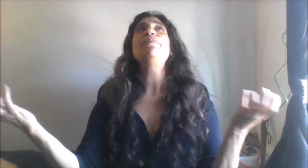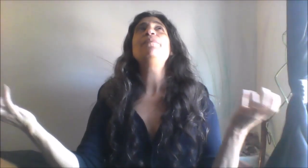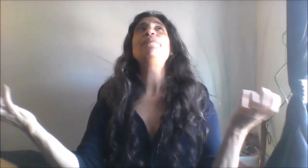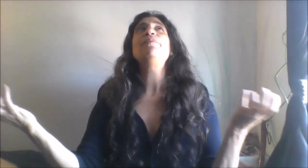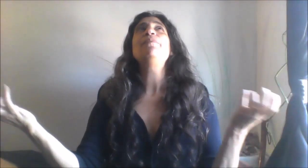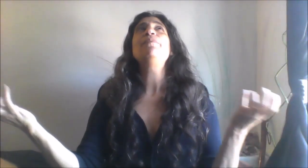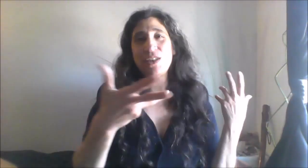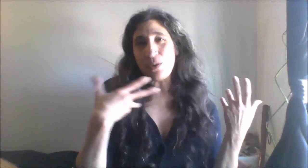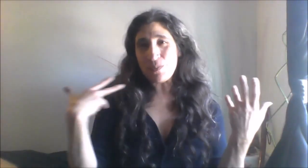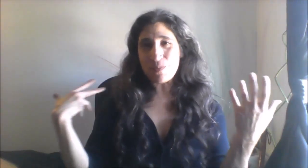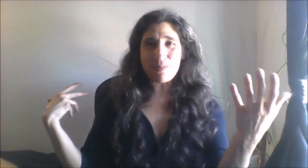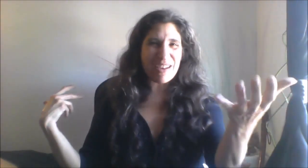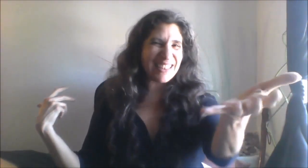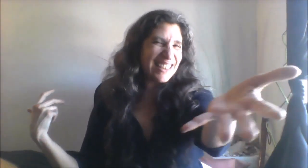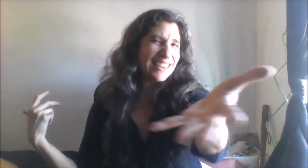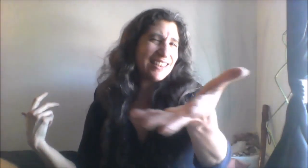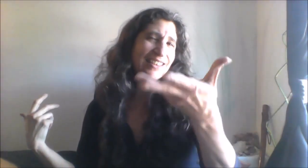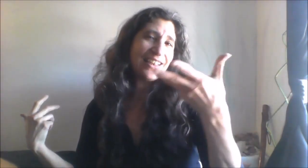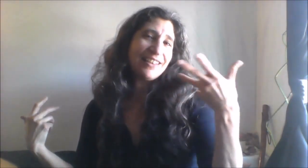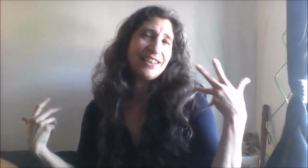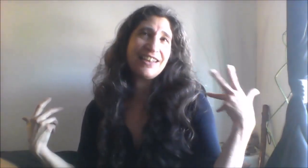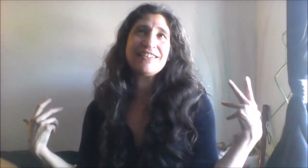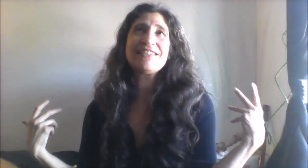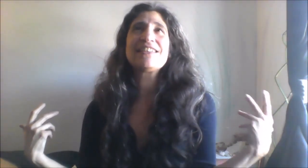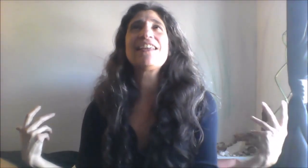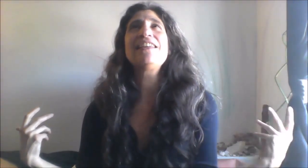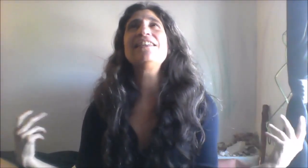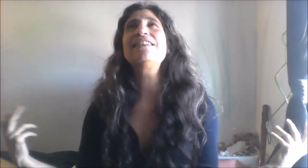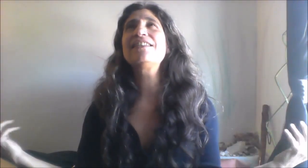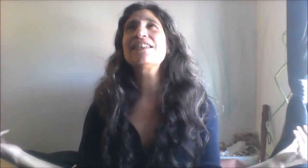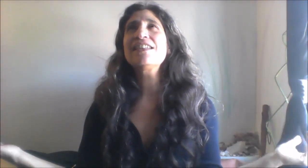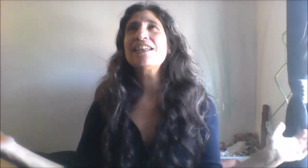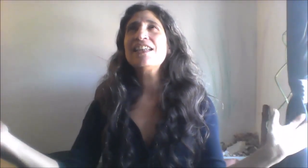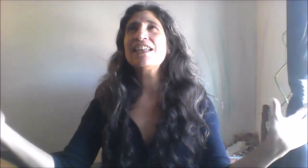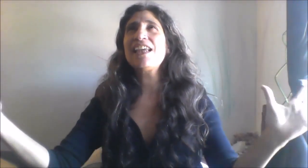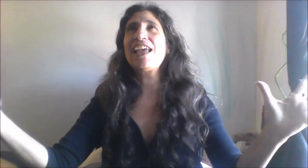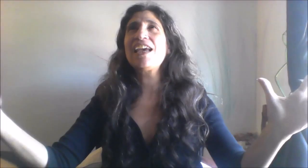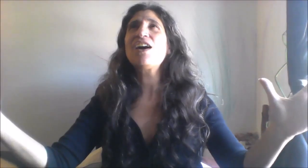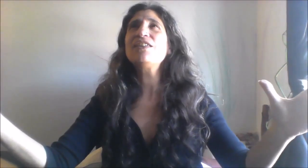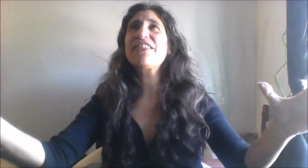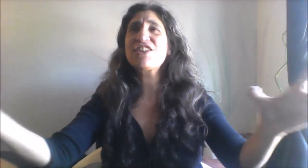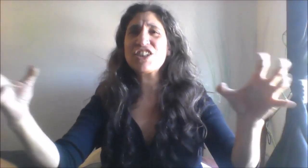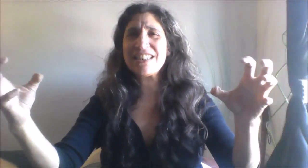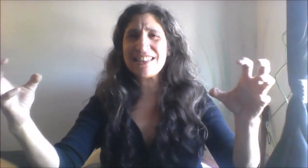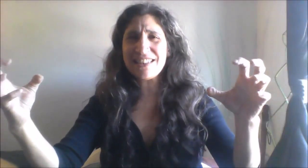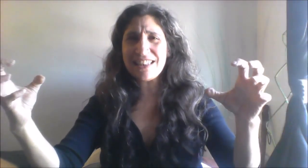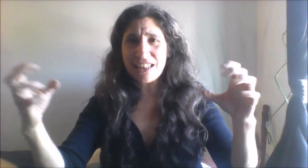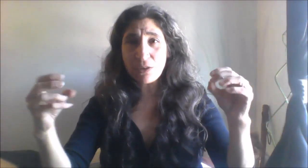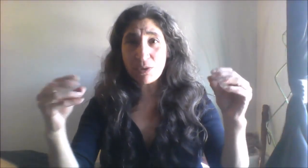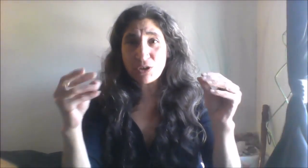you know money and and and and it's not so much